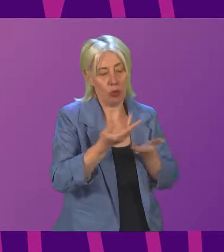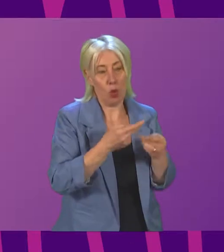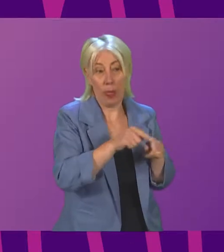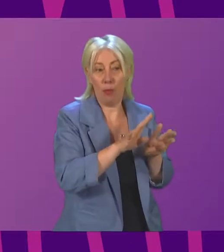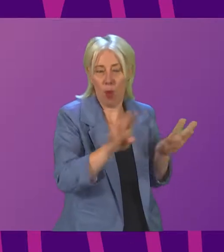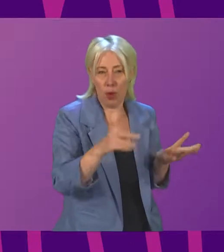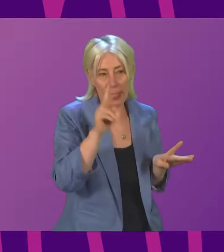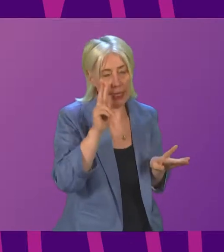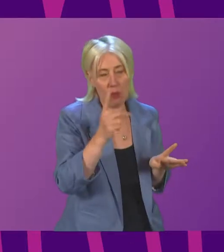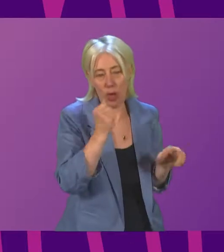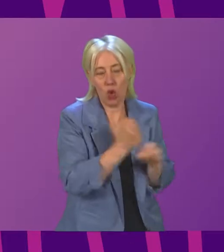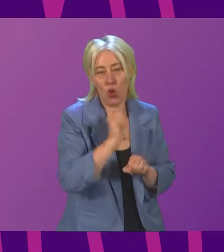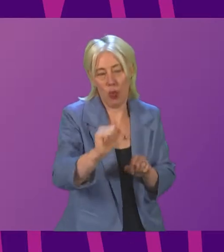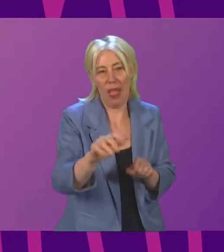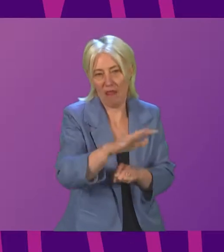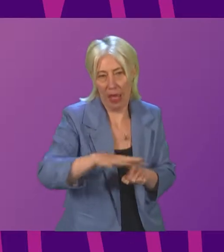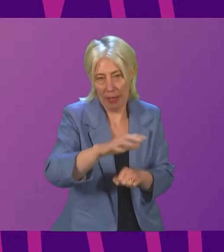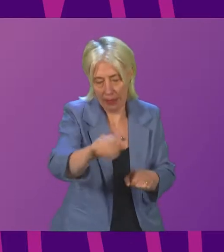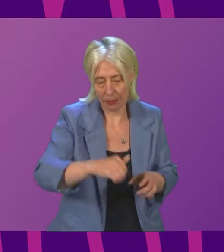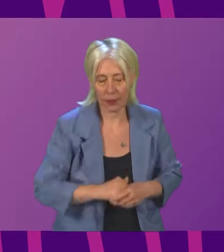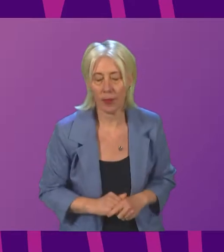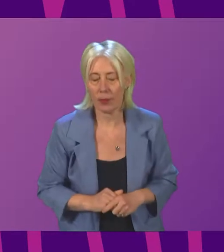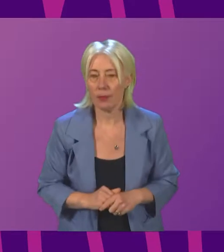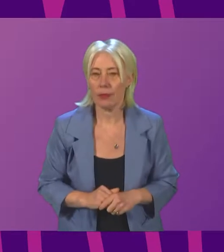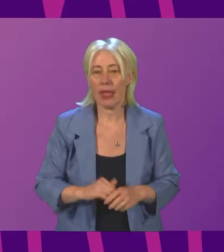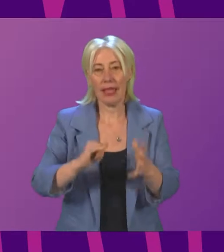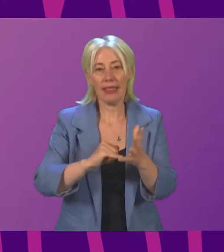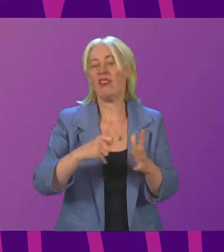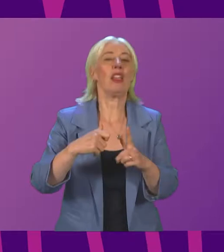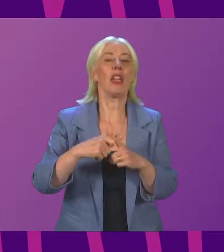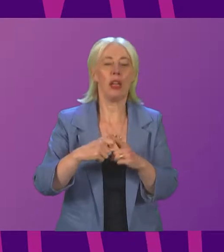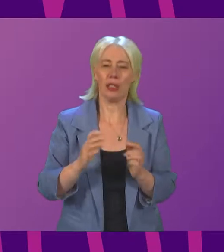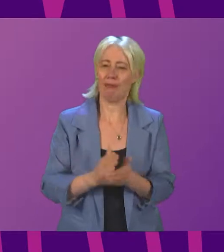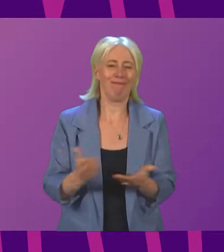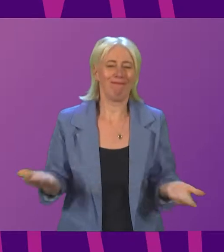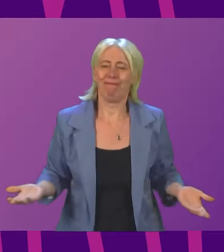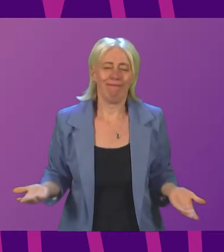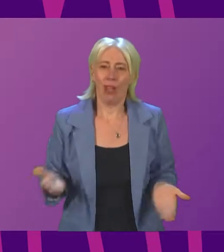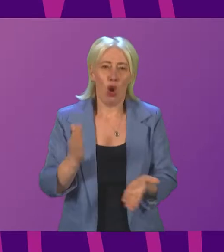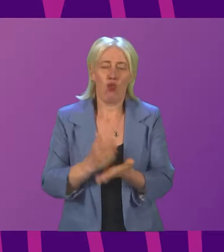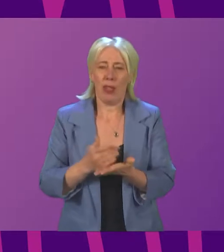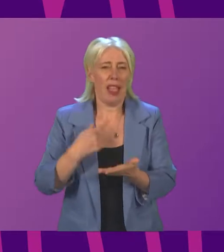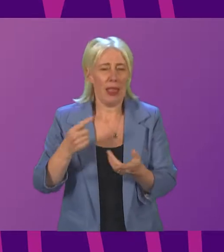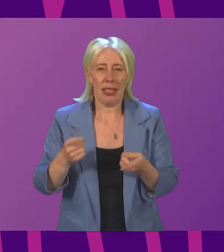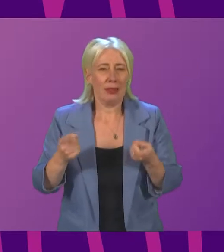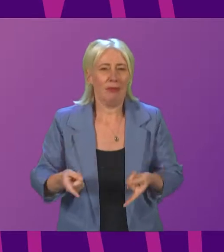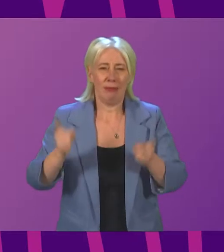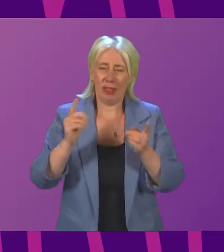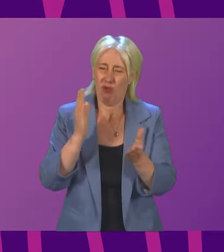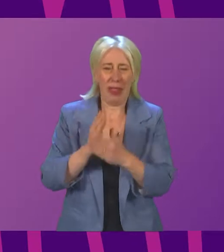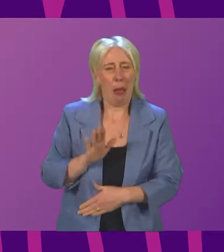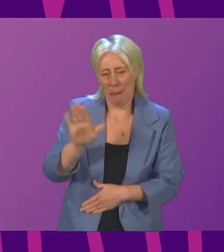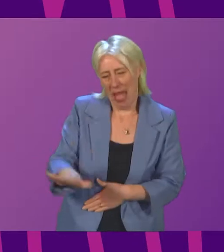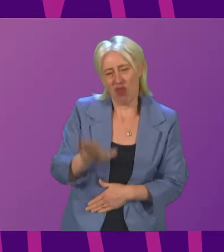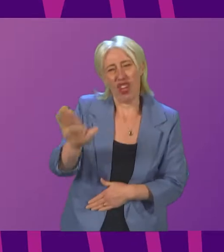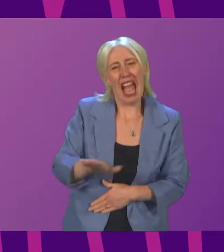more can be done for the family involved. Stephen Kerr. Presiding officer, I really do think that the Cabinet Secretary has been incredibly patronising